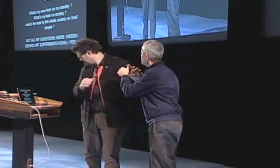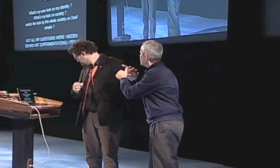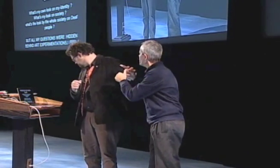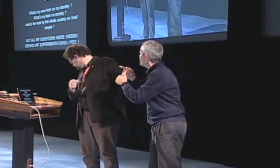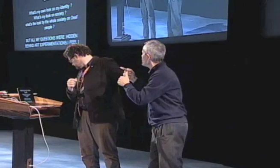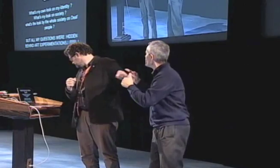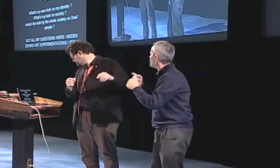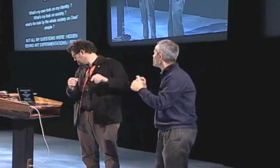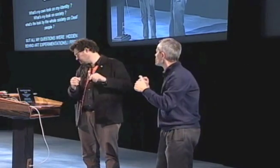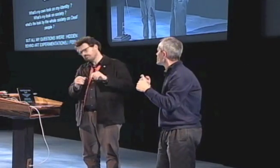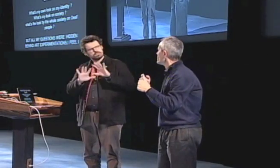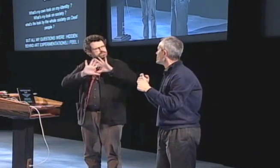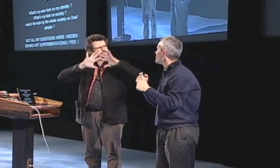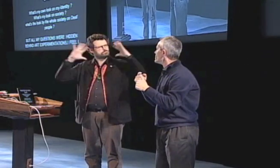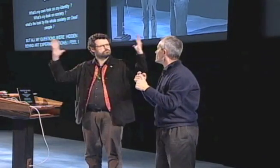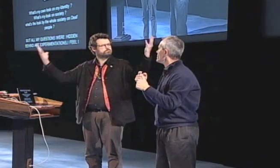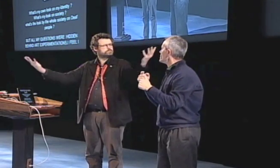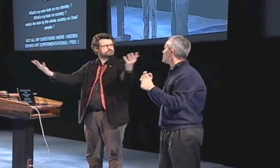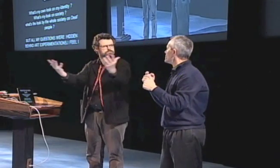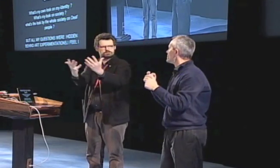Excuse me, we need to clarify.